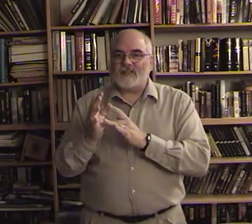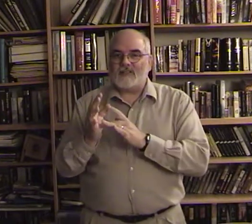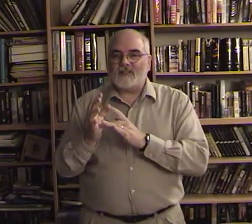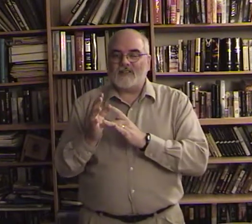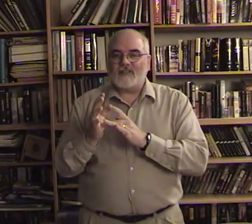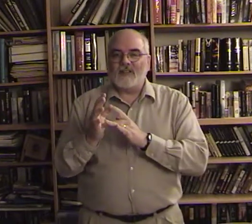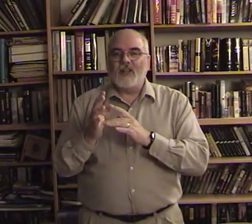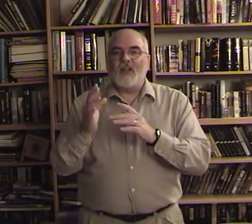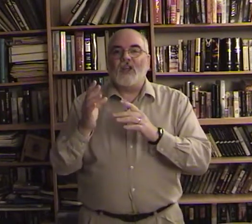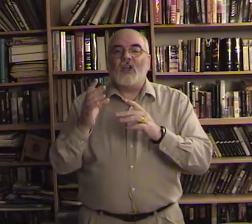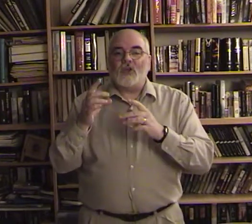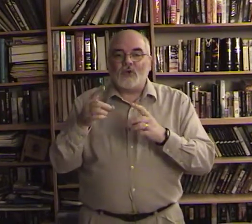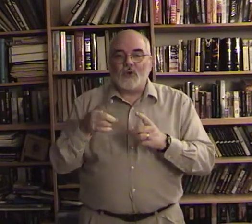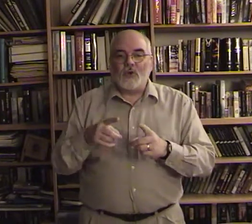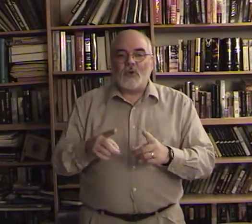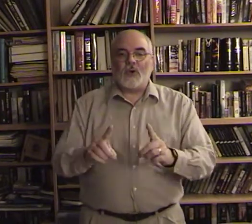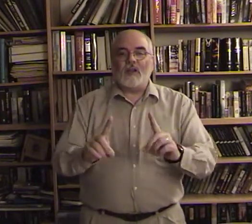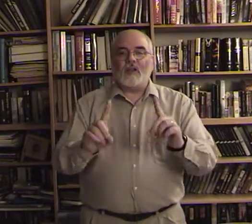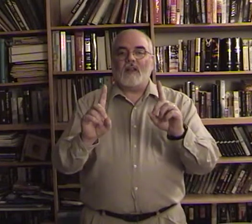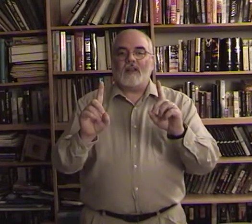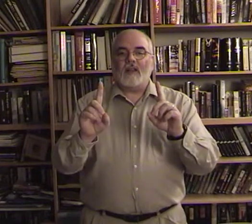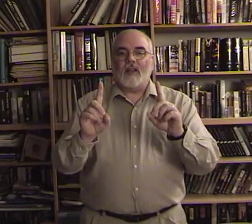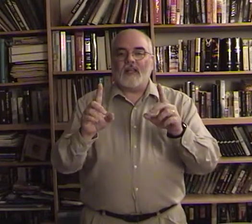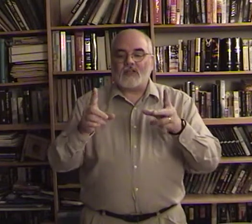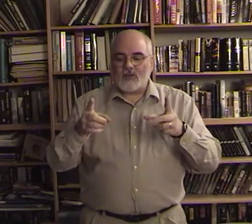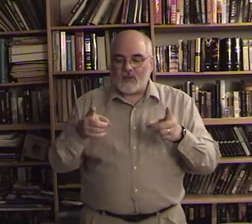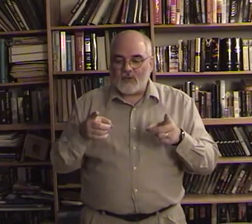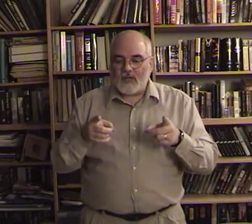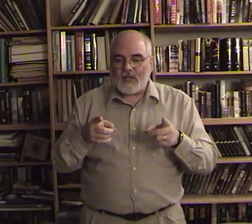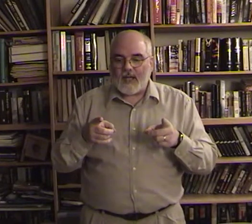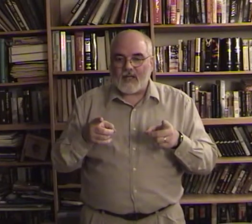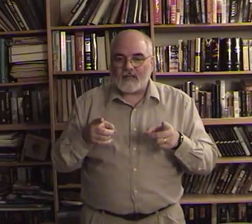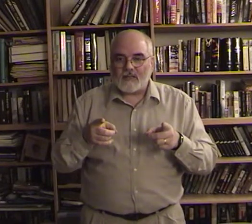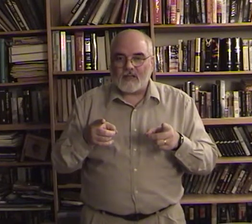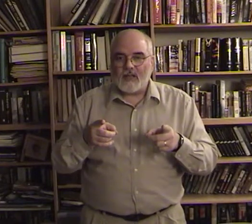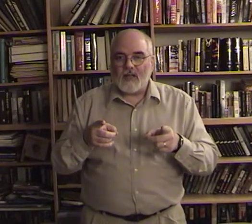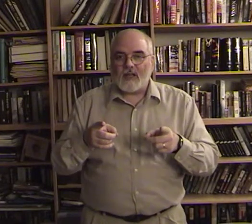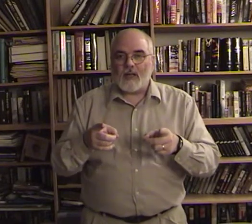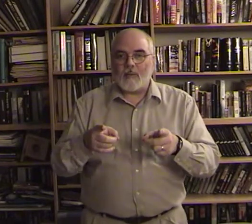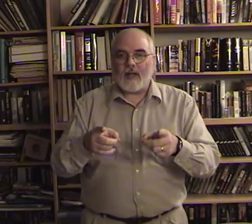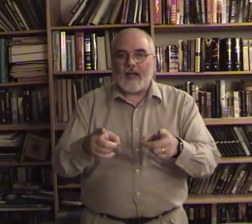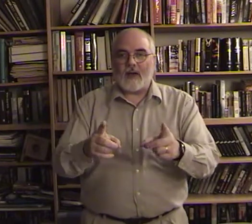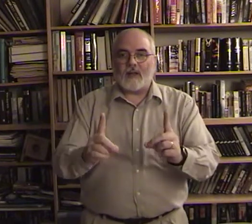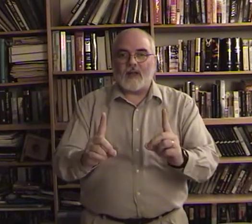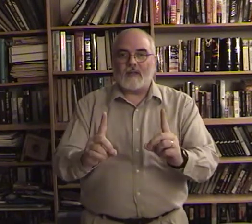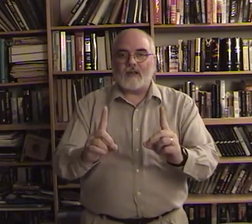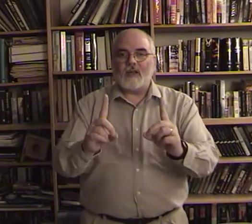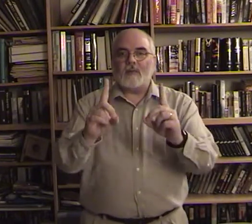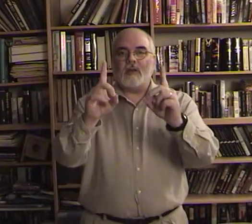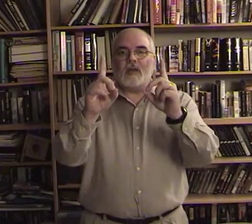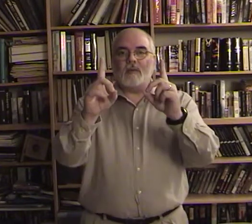during it's 2d hands coming out and then coming up